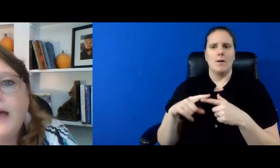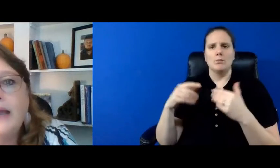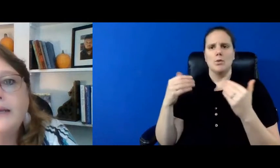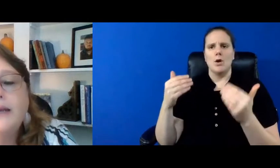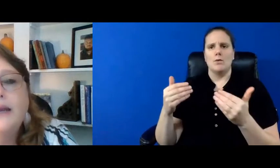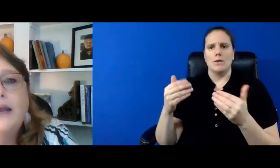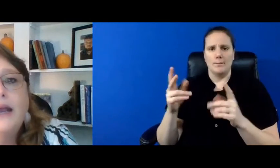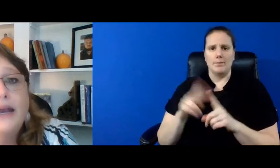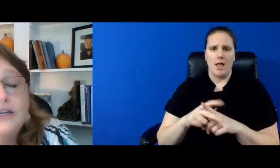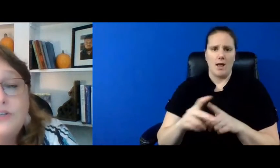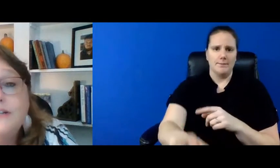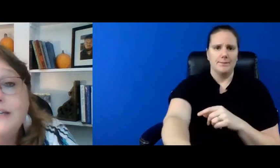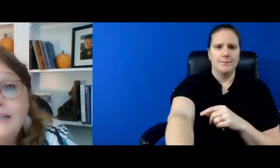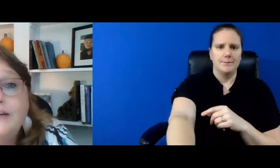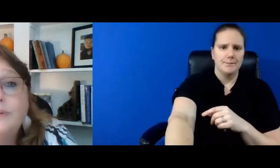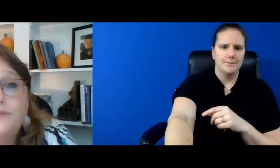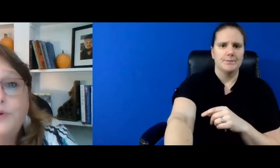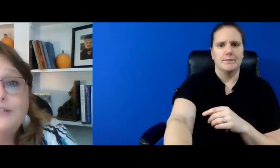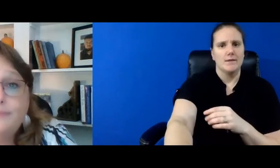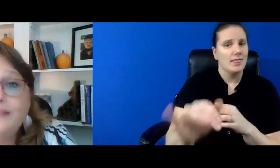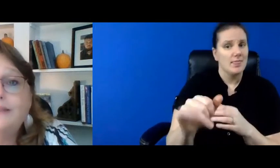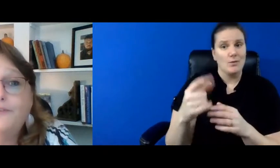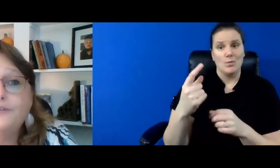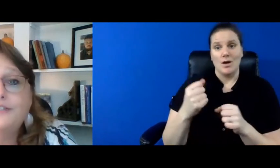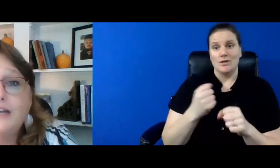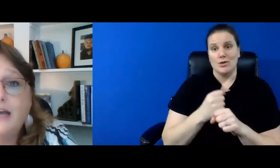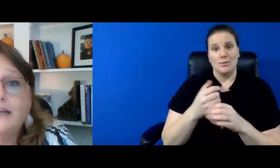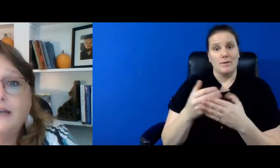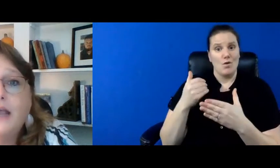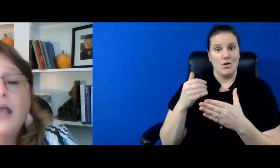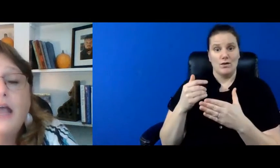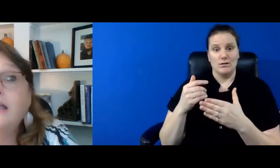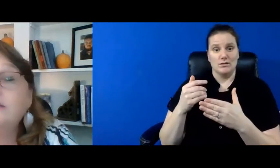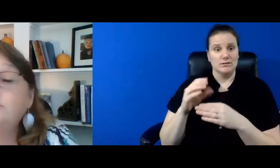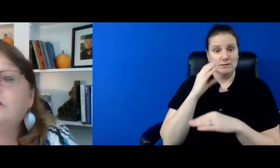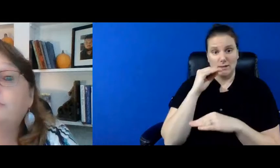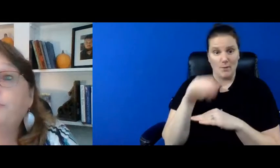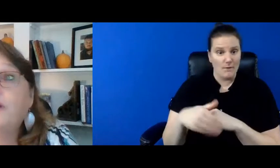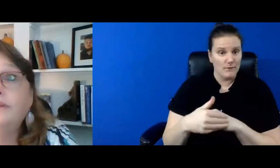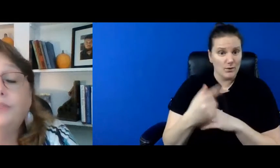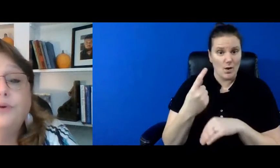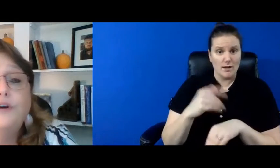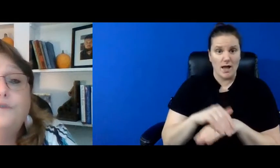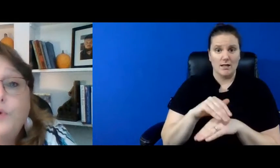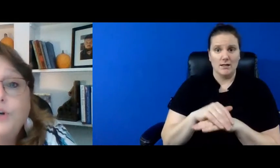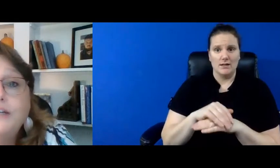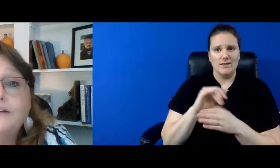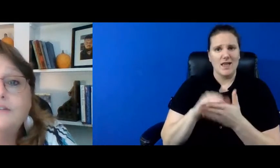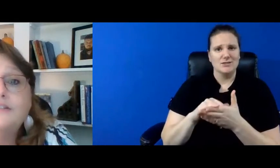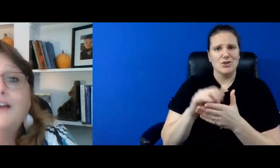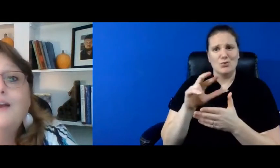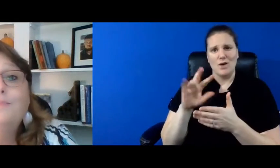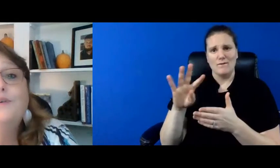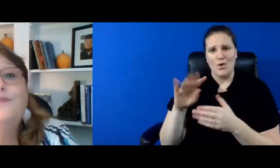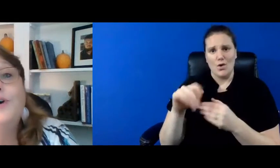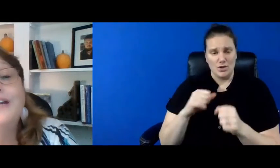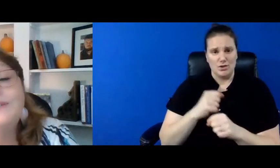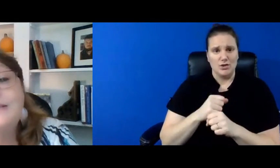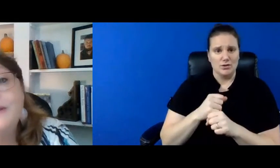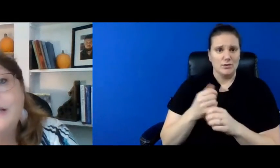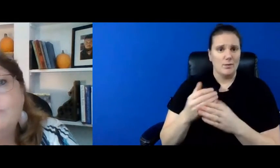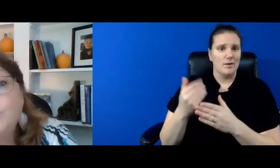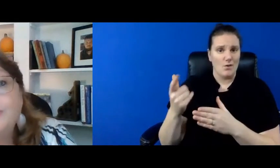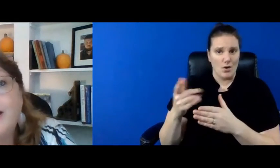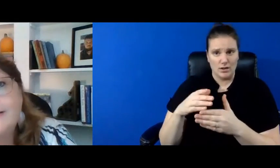and we applied and it took a year before he spent the first night it took probably three or four years before